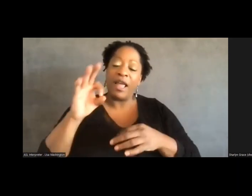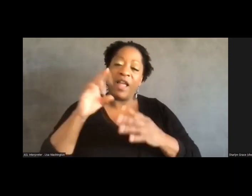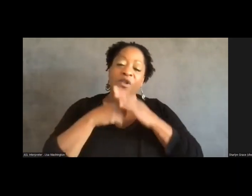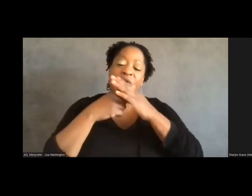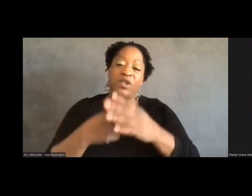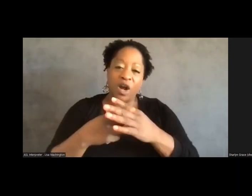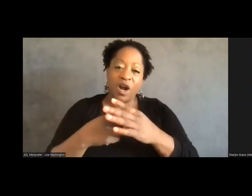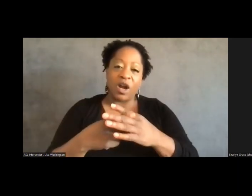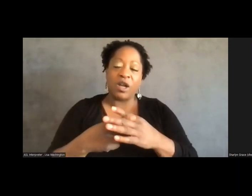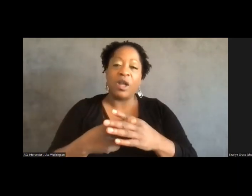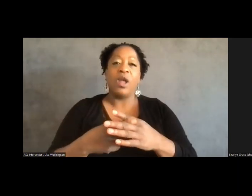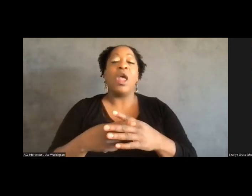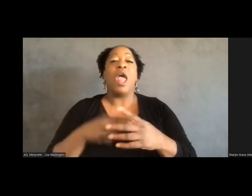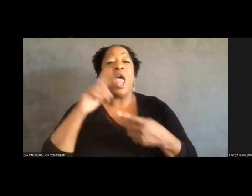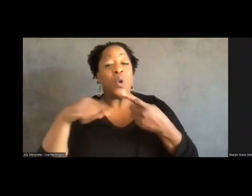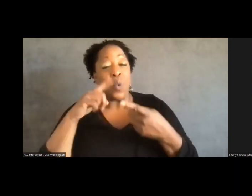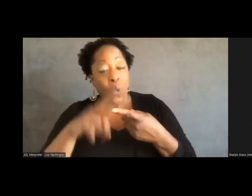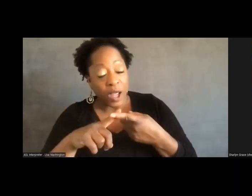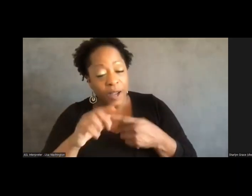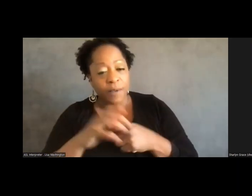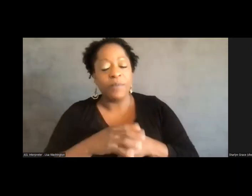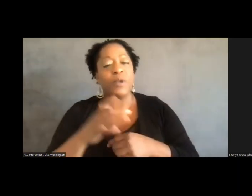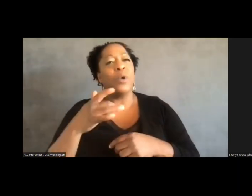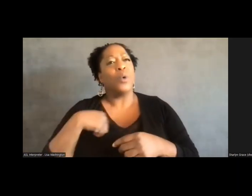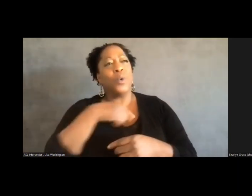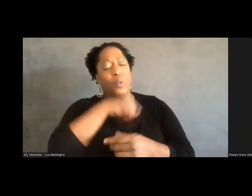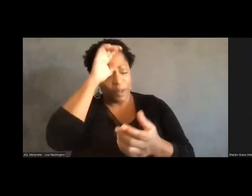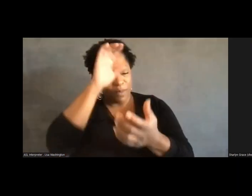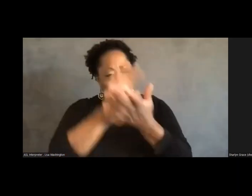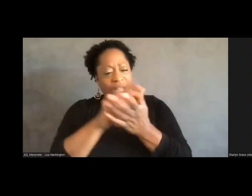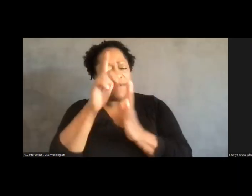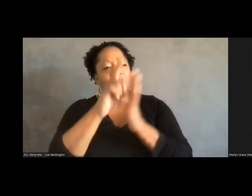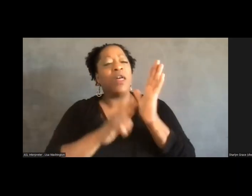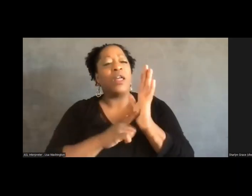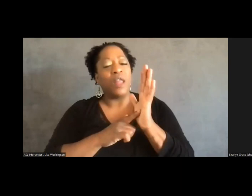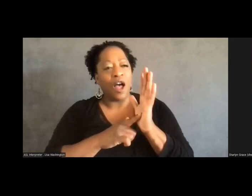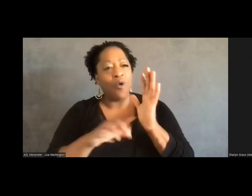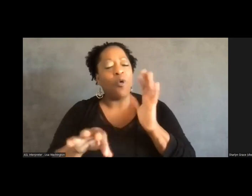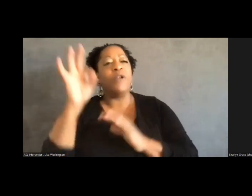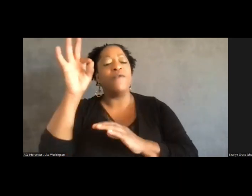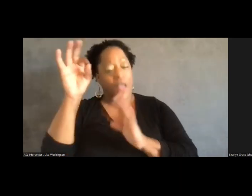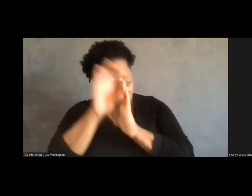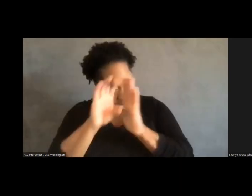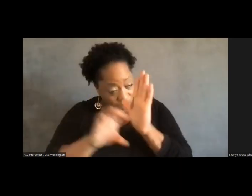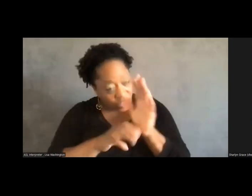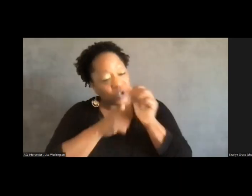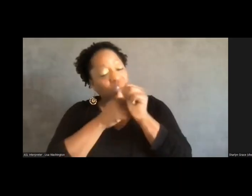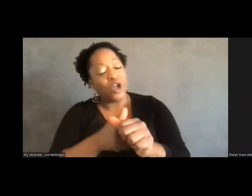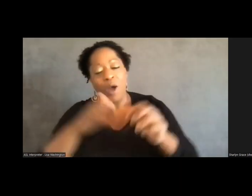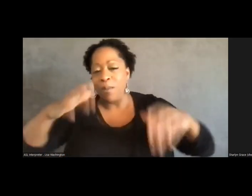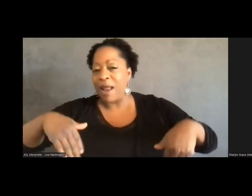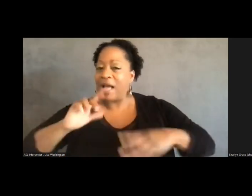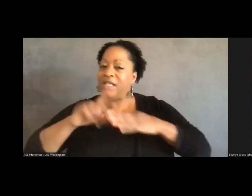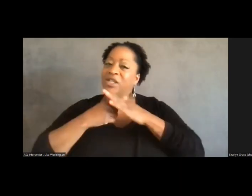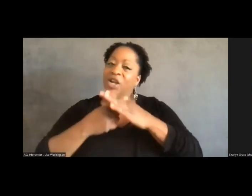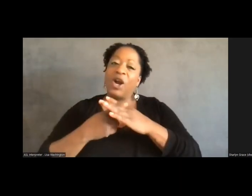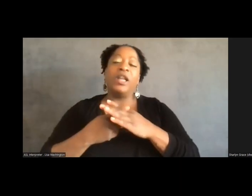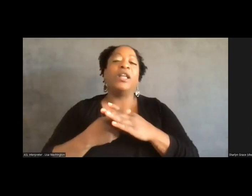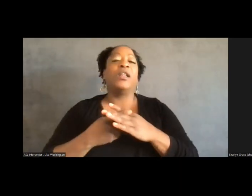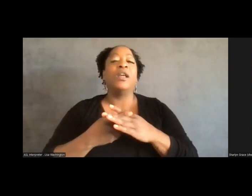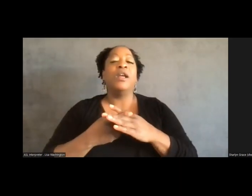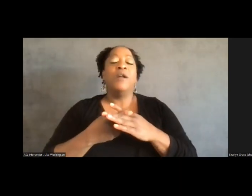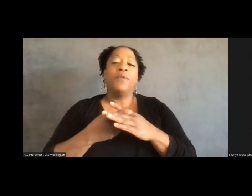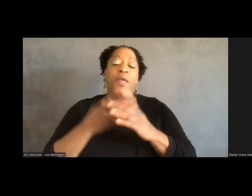when it will go into effect. And we do believe it will go into effect that the law will be found constitutional, but it's not in effect right now in terms of the main